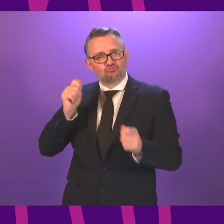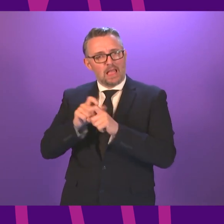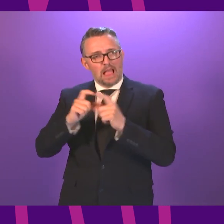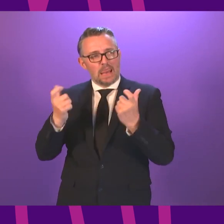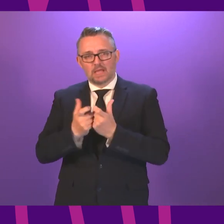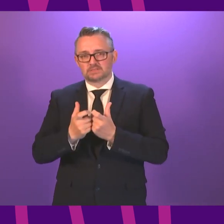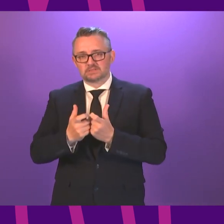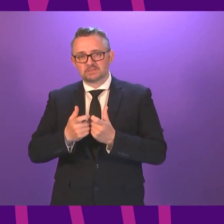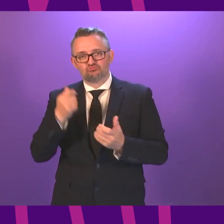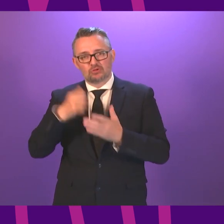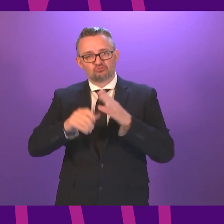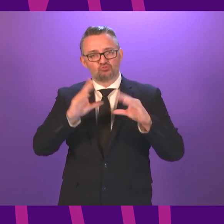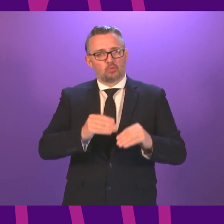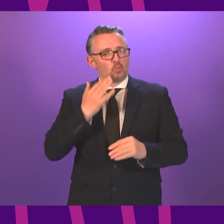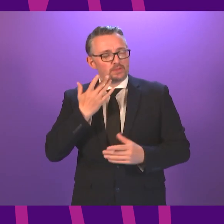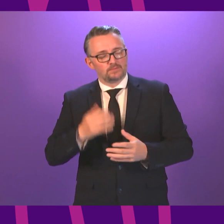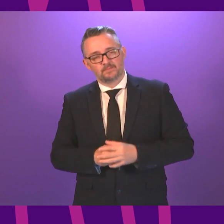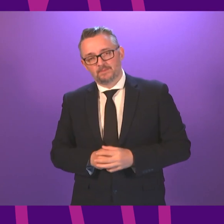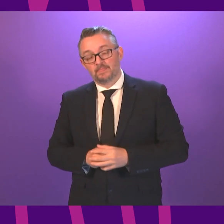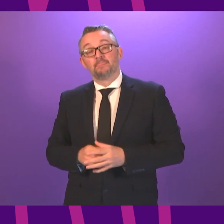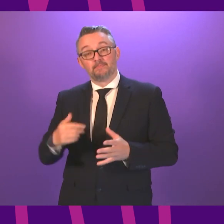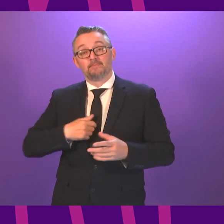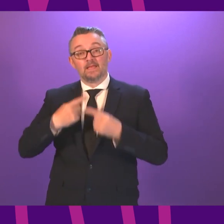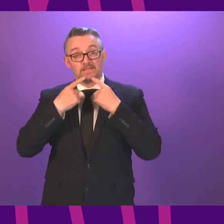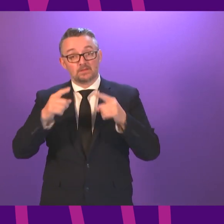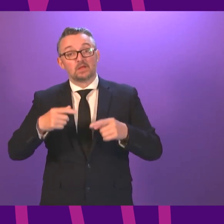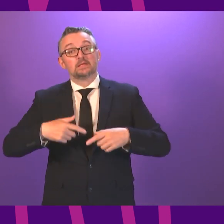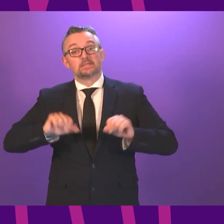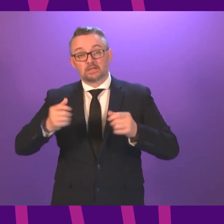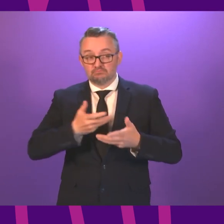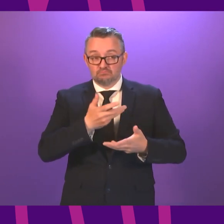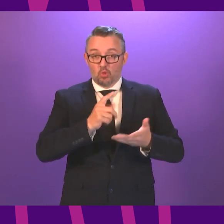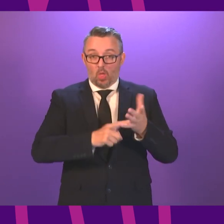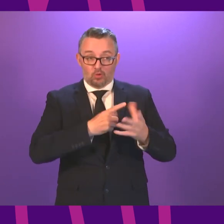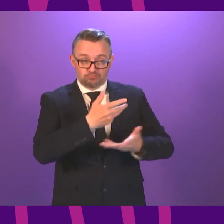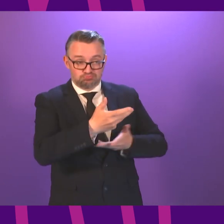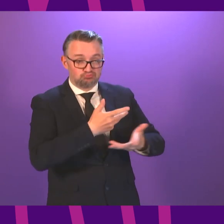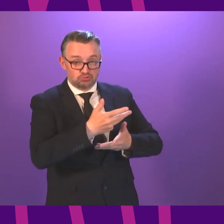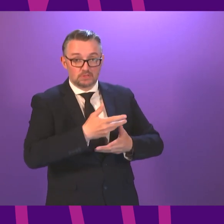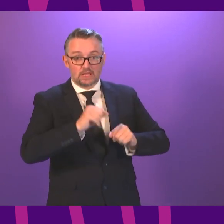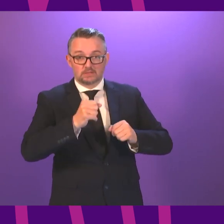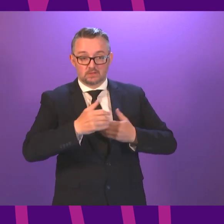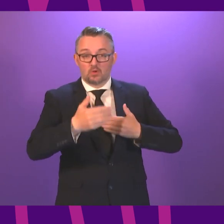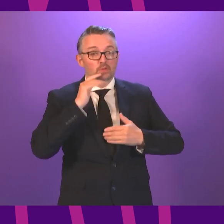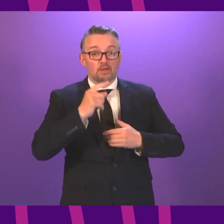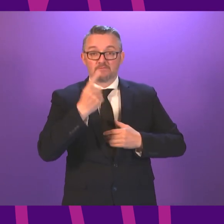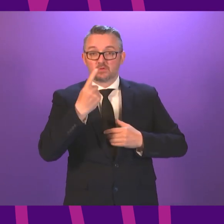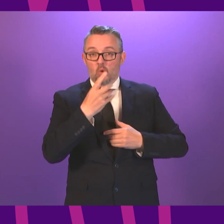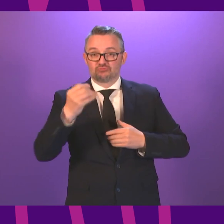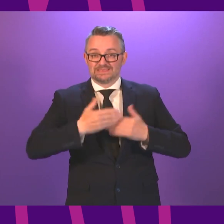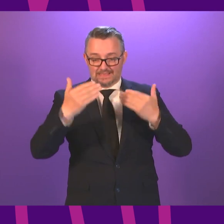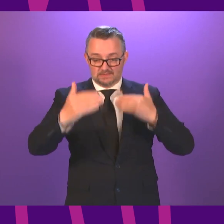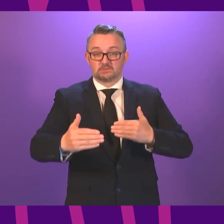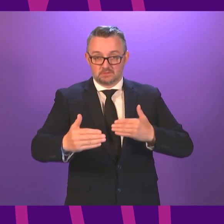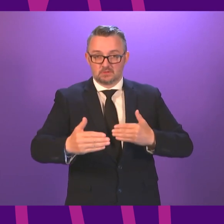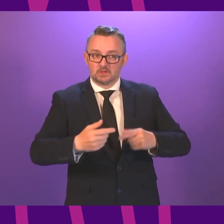classrooms first minister as I said in my statement we will start the discussions with local authorities within our first 100 days to make sure we taking